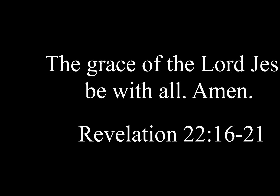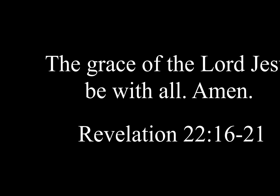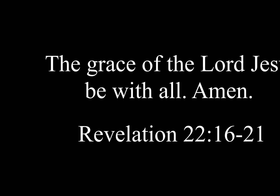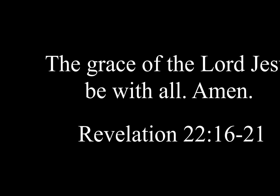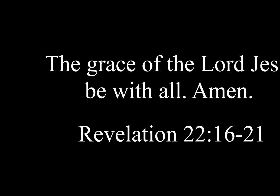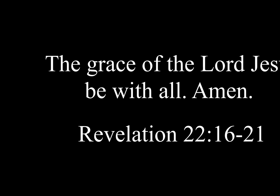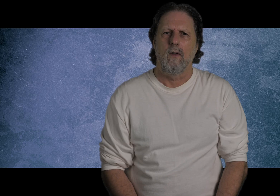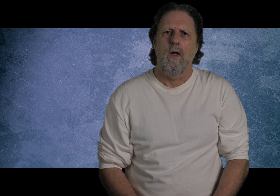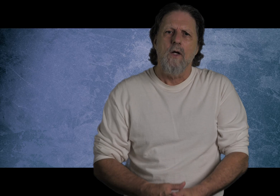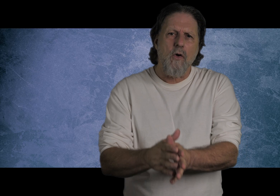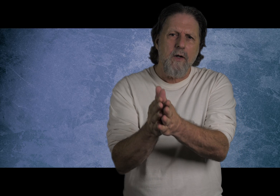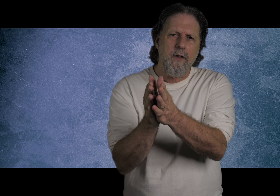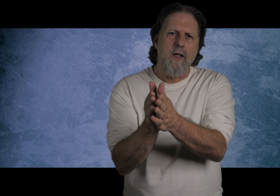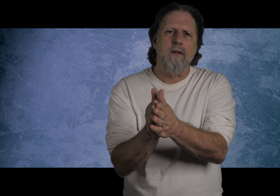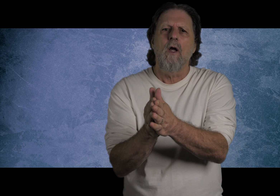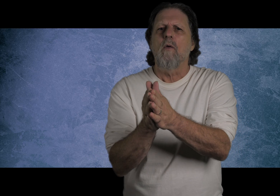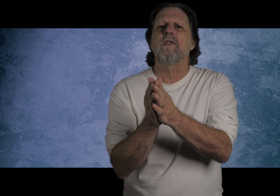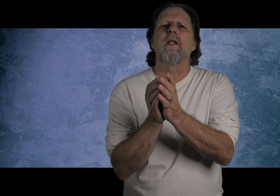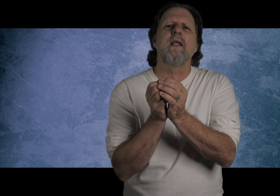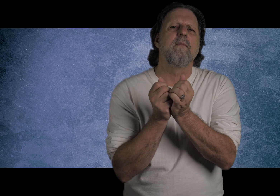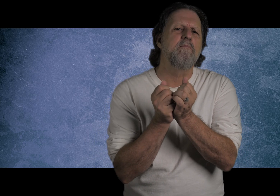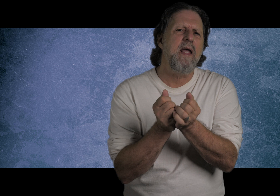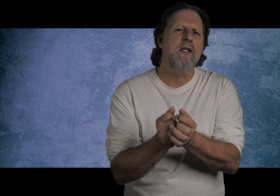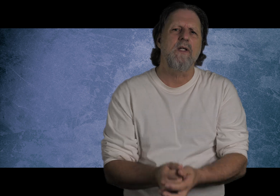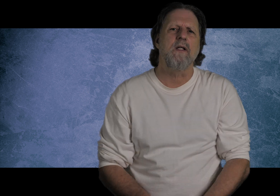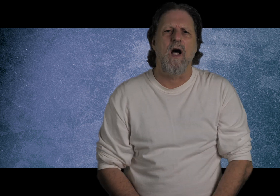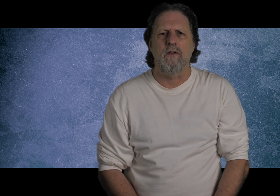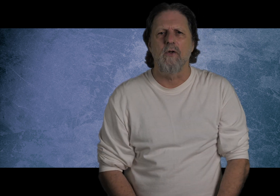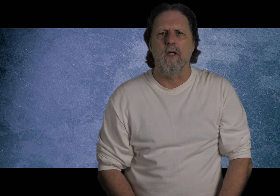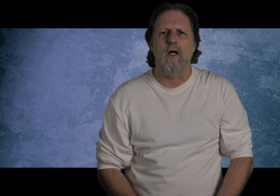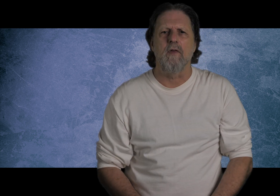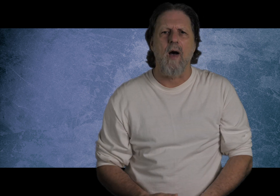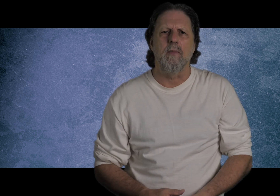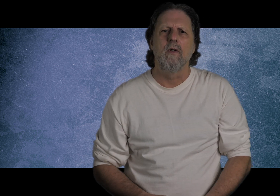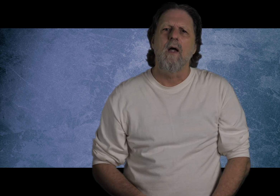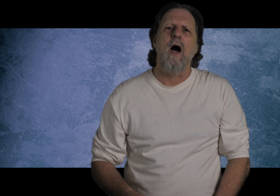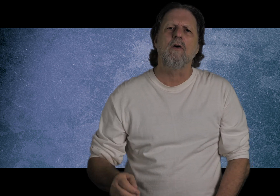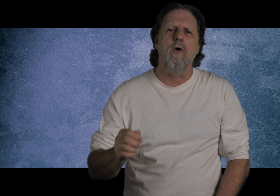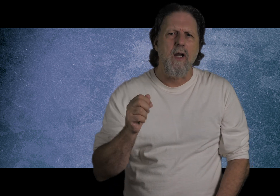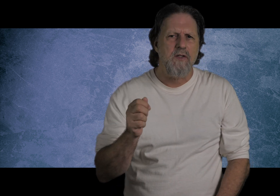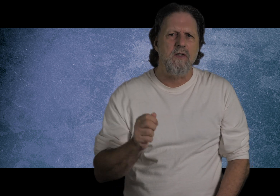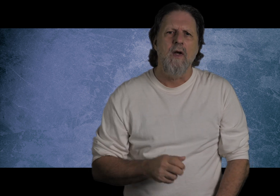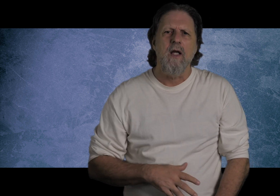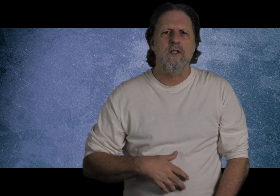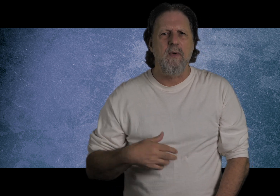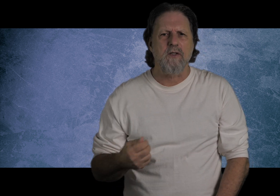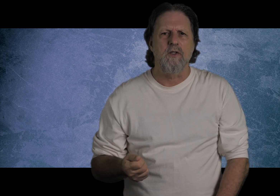Amen. So here at the end, we see the amazing continuity of the Bible, how cohesive its message